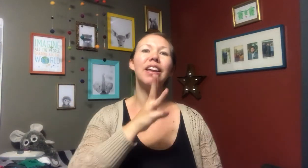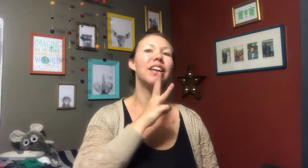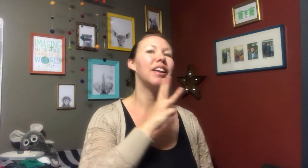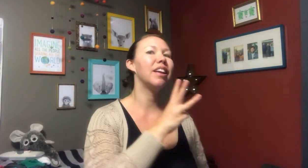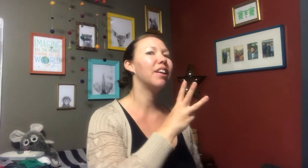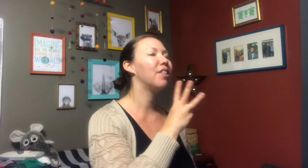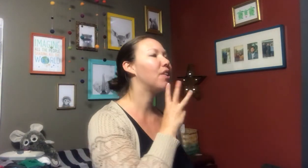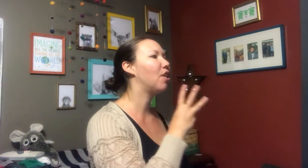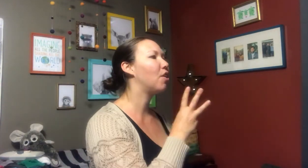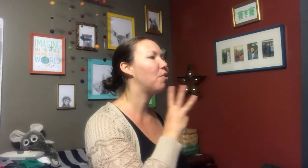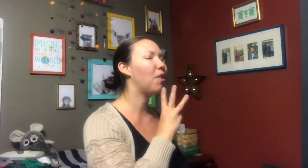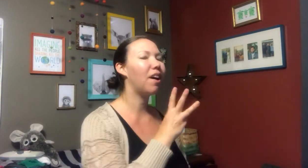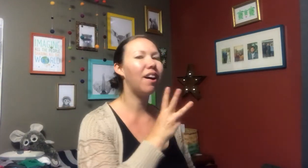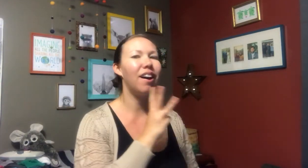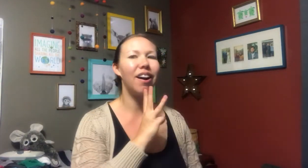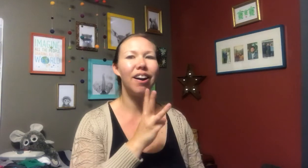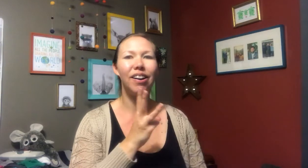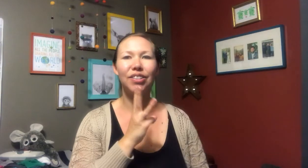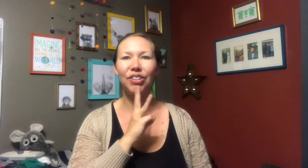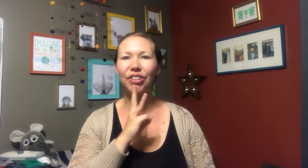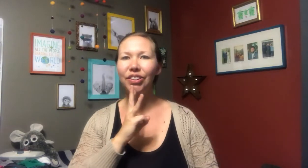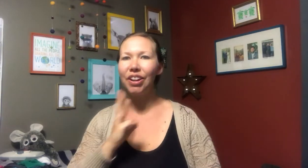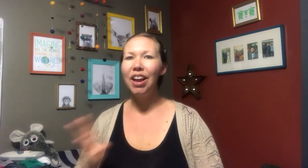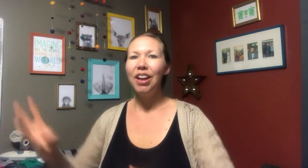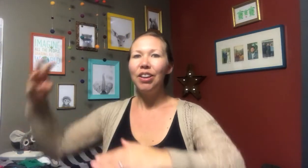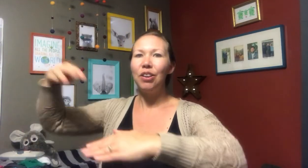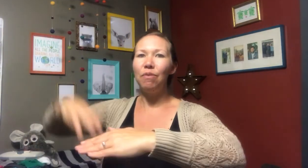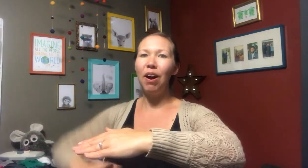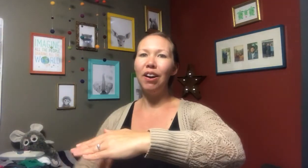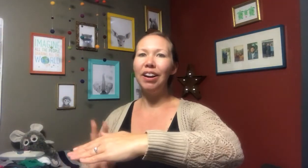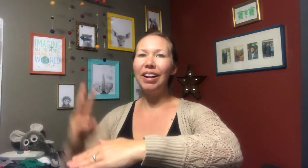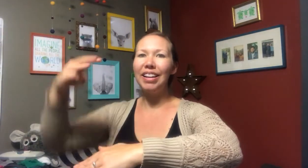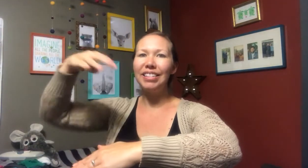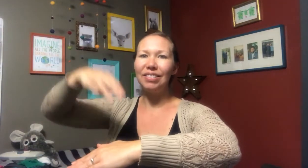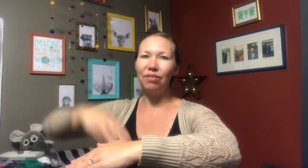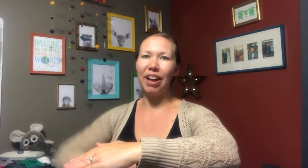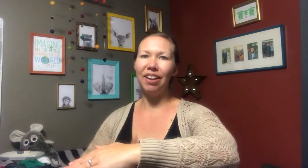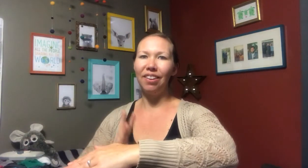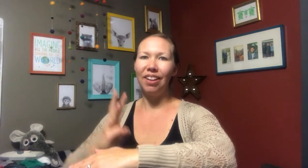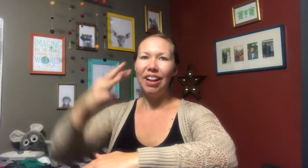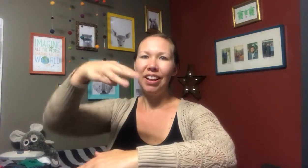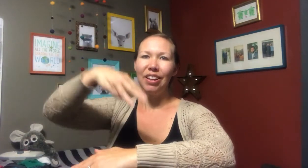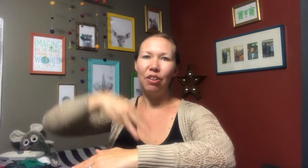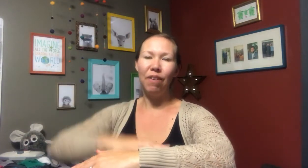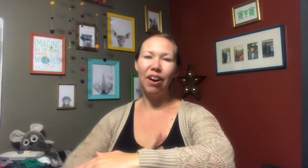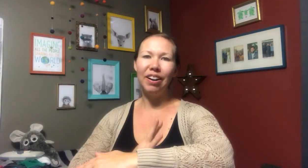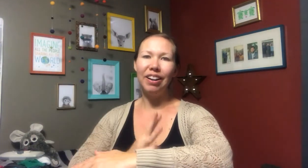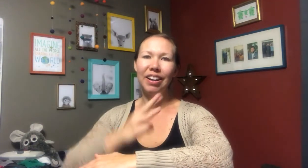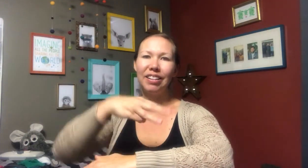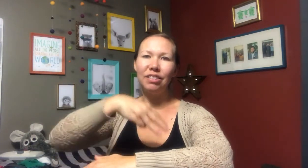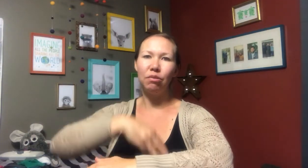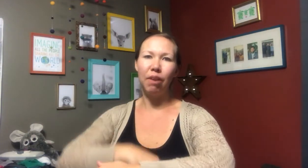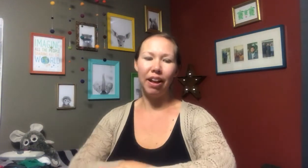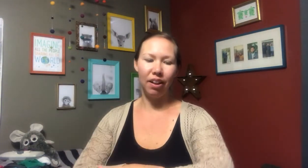in the water. Humongous whale, humongous whale,